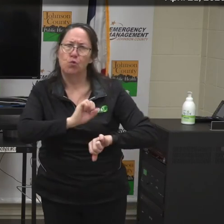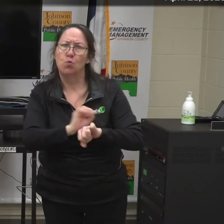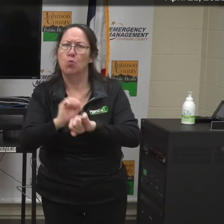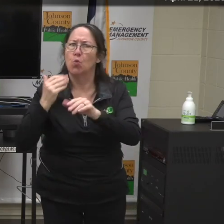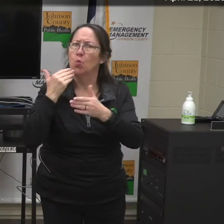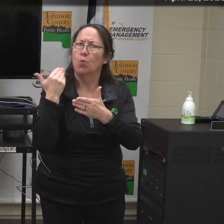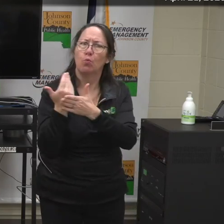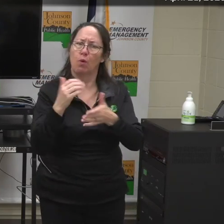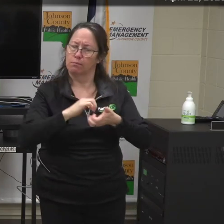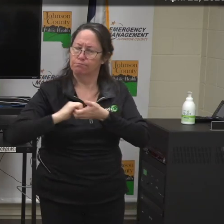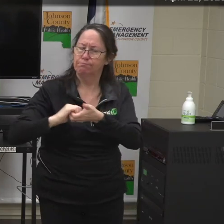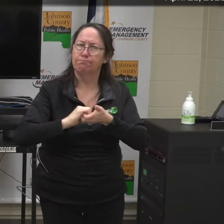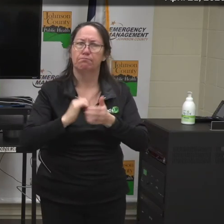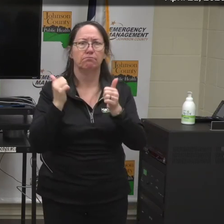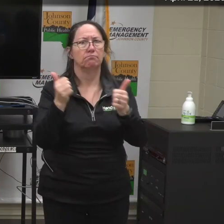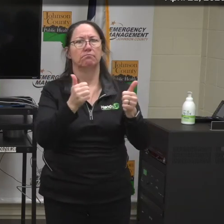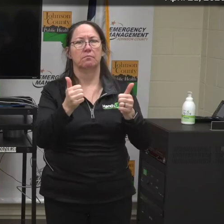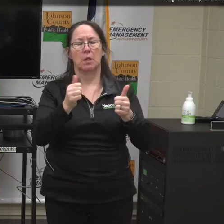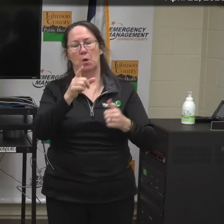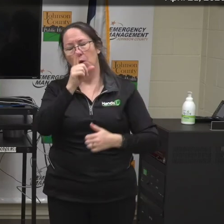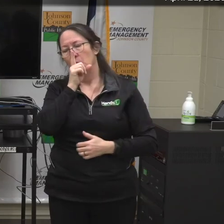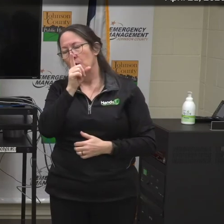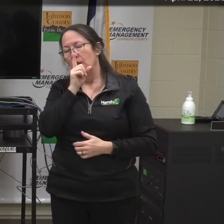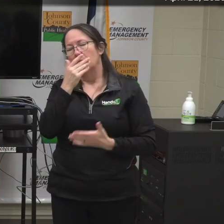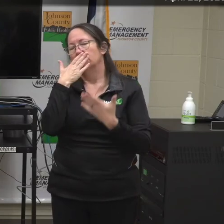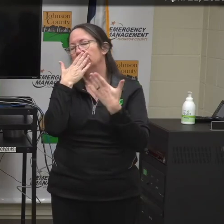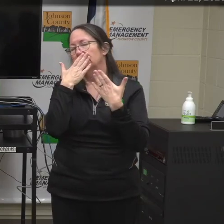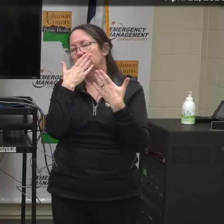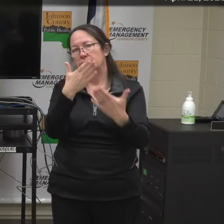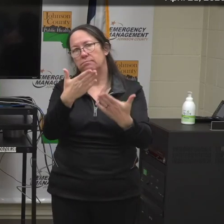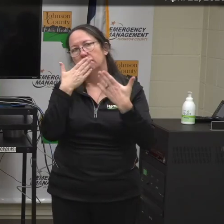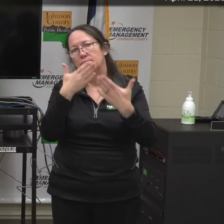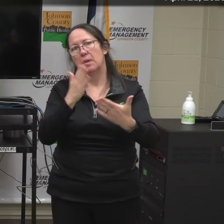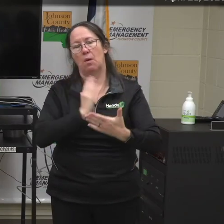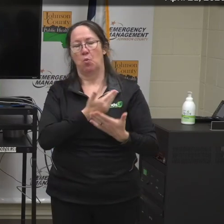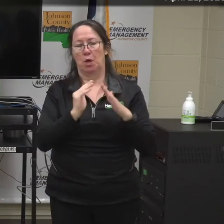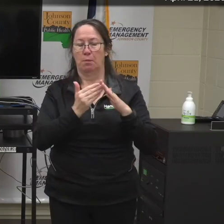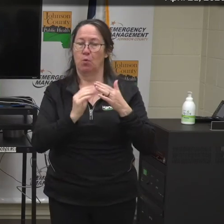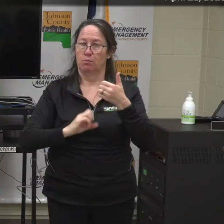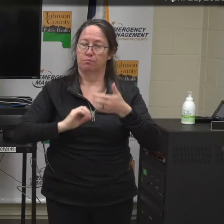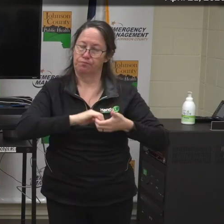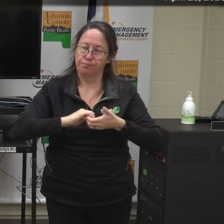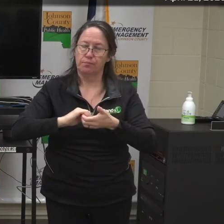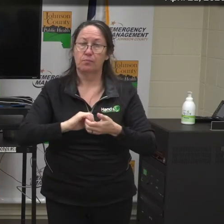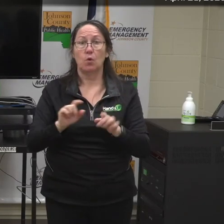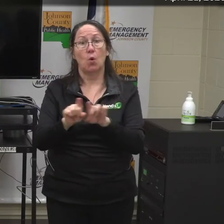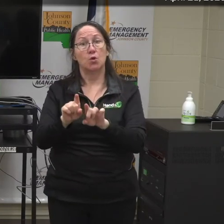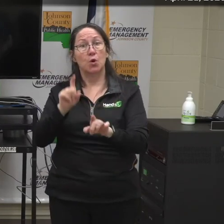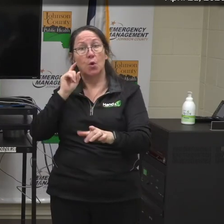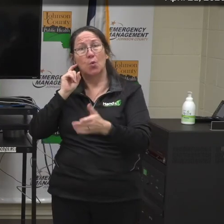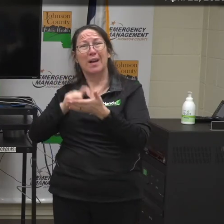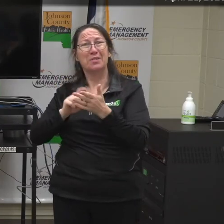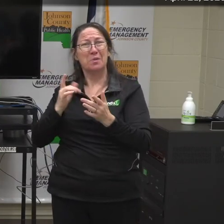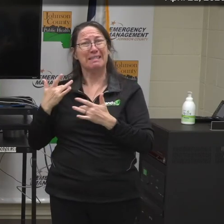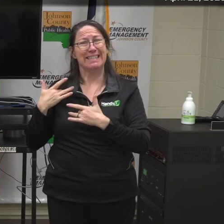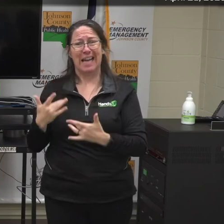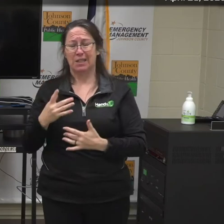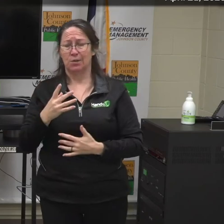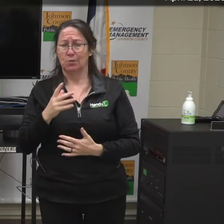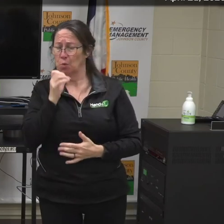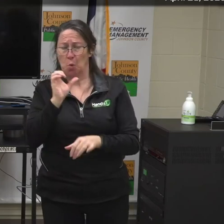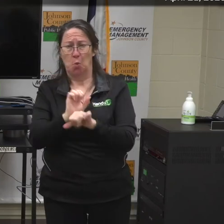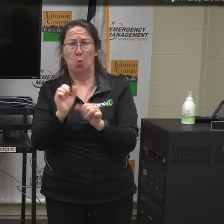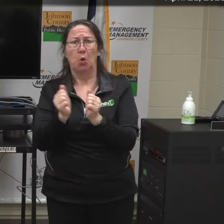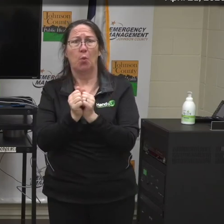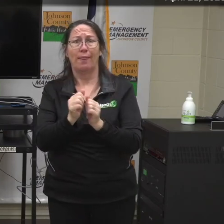to this and to that, and we wanted to say thank you. I'd also like to recognize the people that we don't normally interact